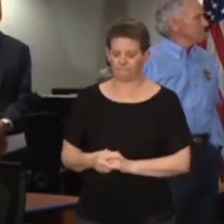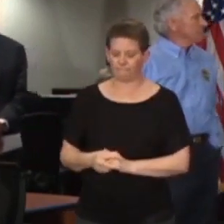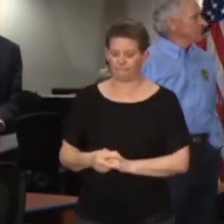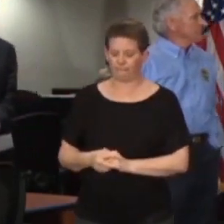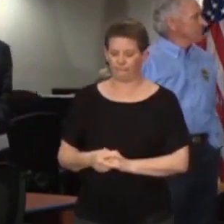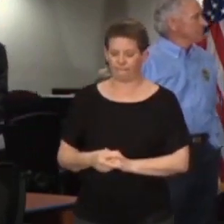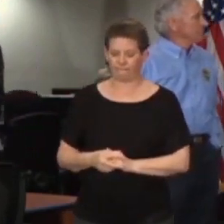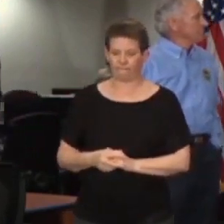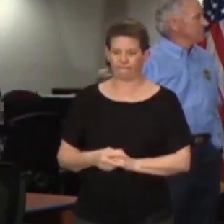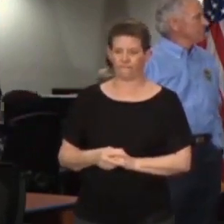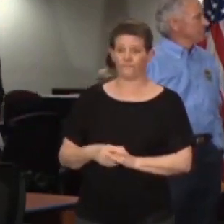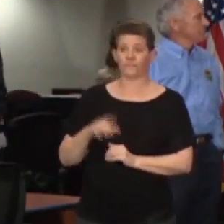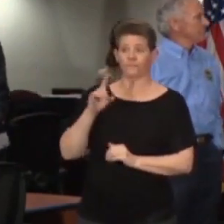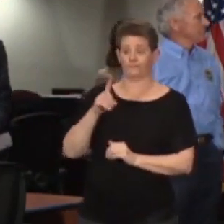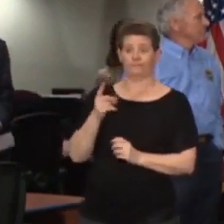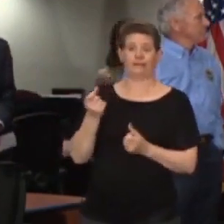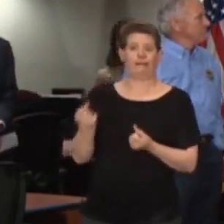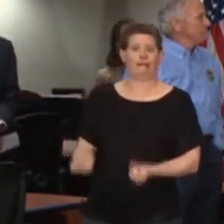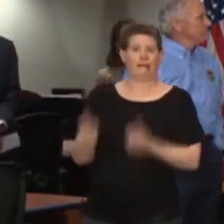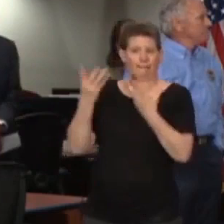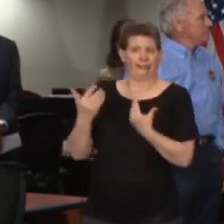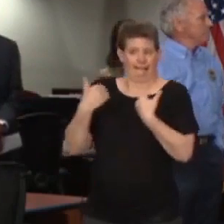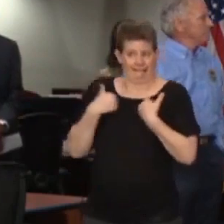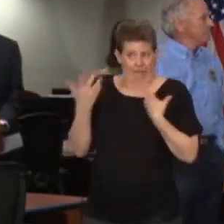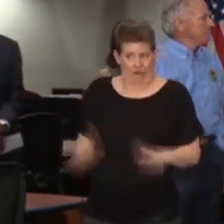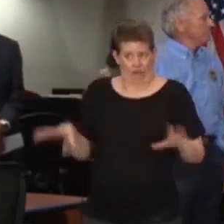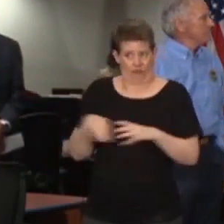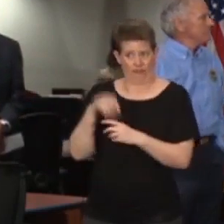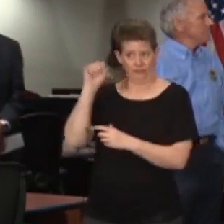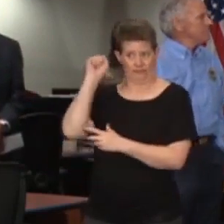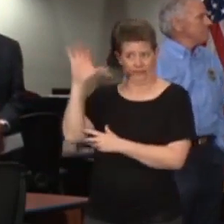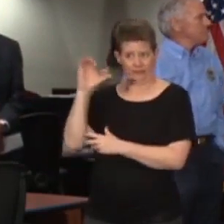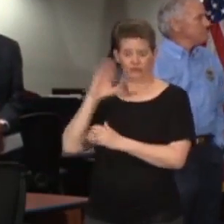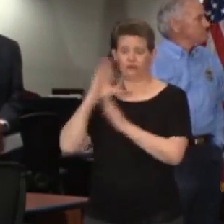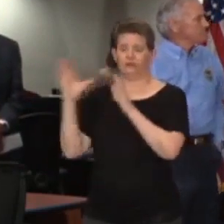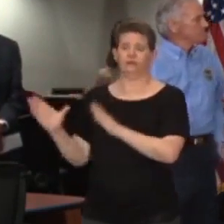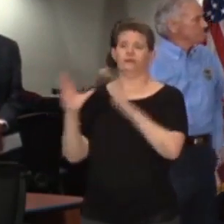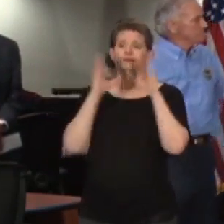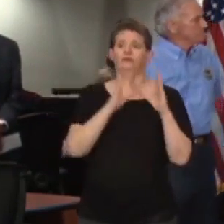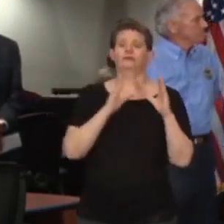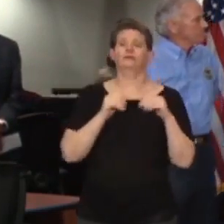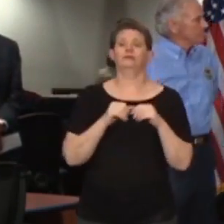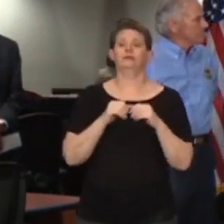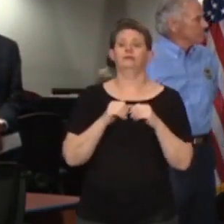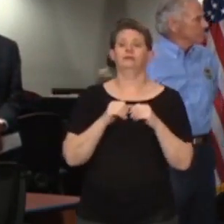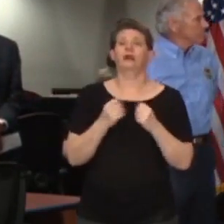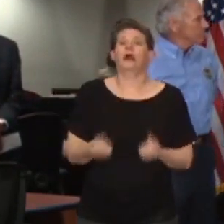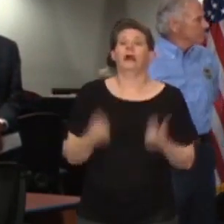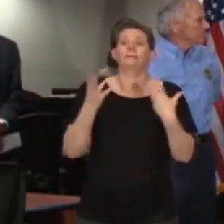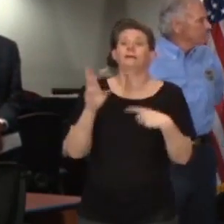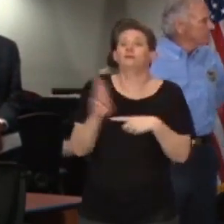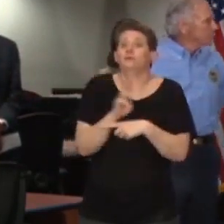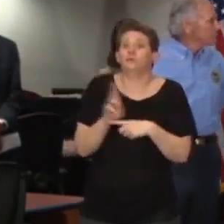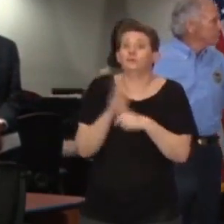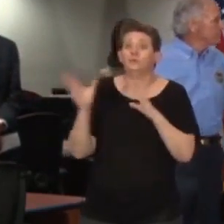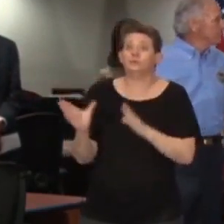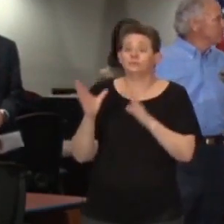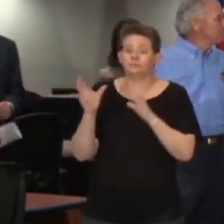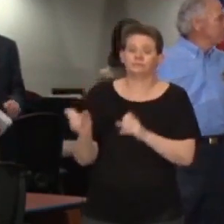shows the ventilators that we have here in South Carolina. The next column shows the ventilators that are currently in use.